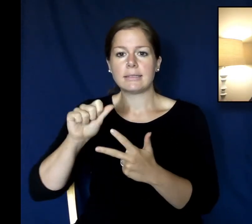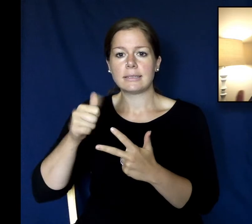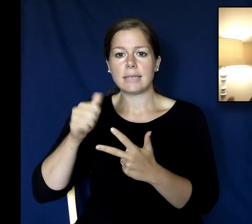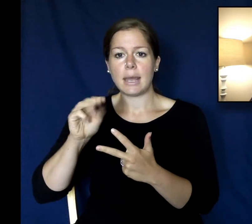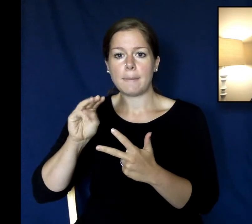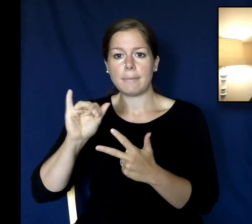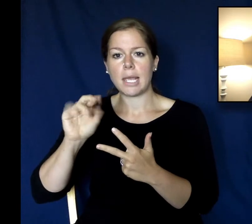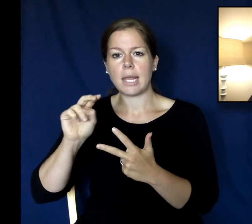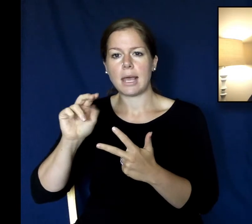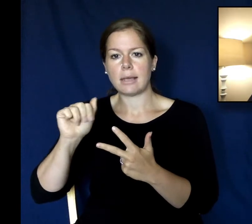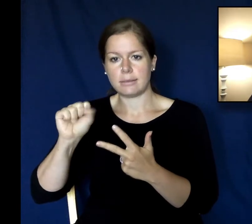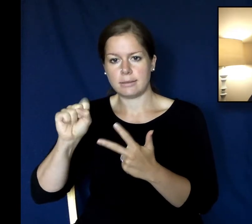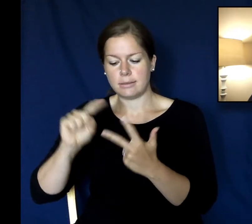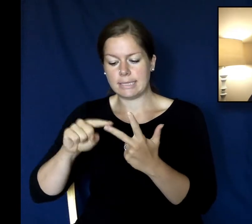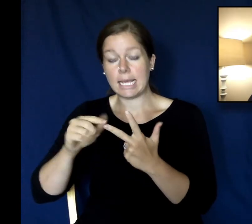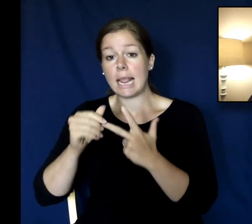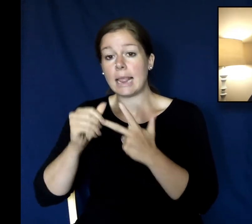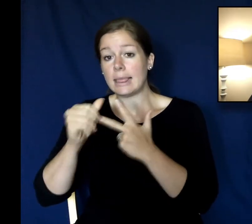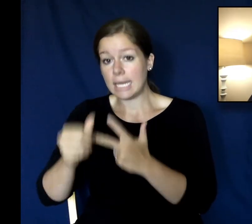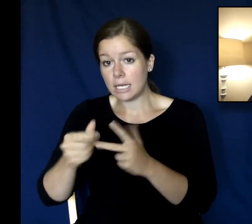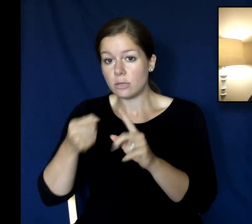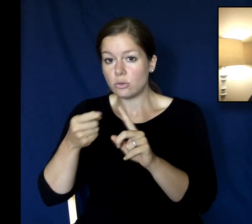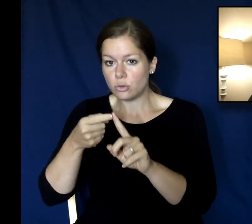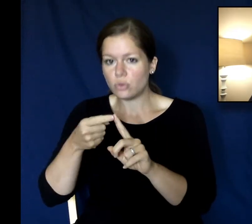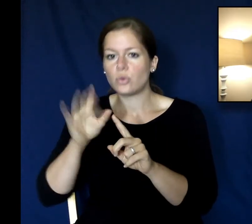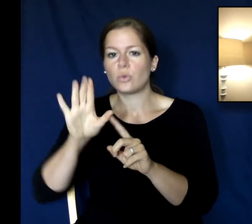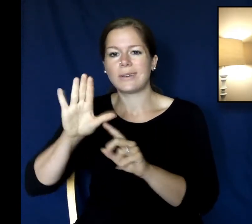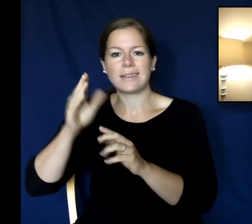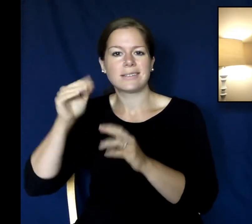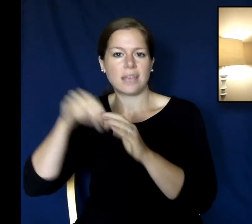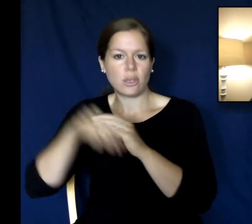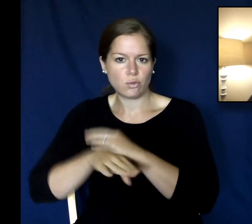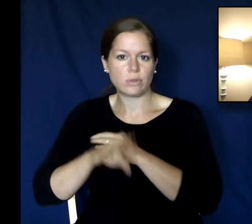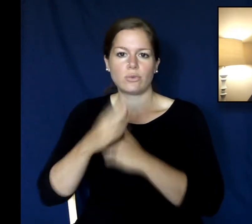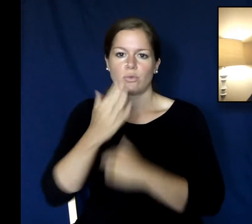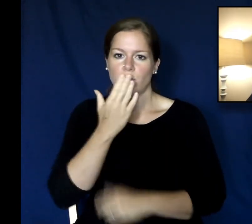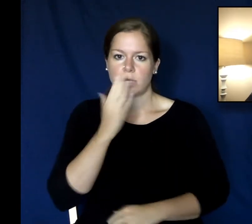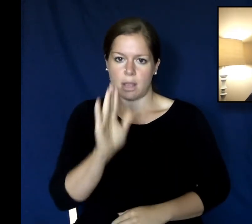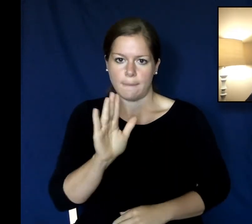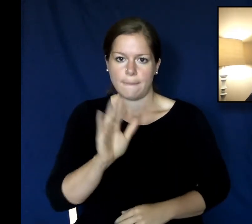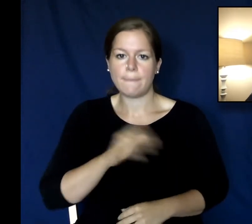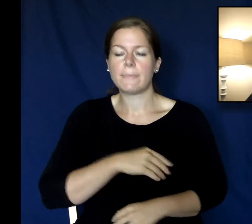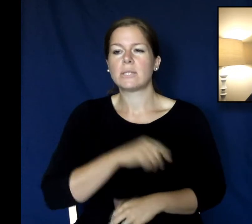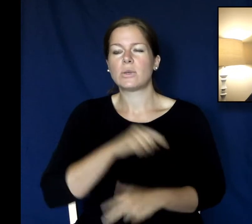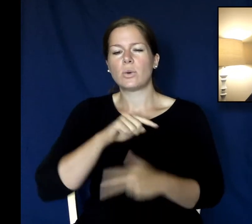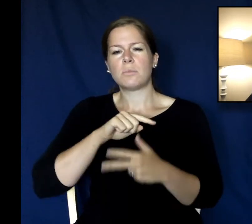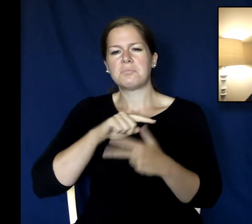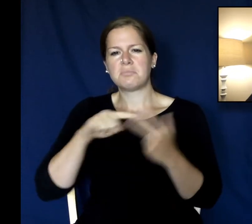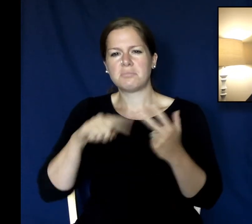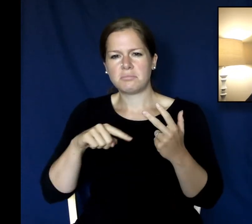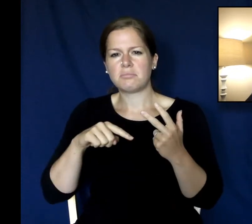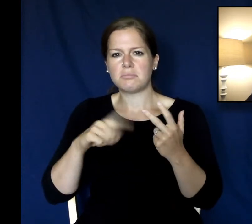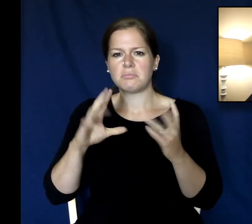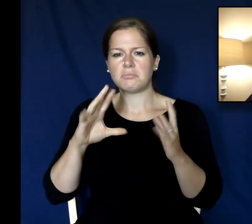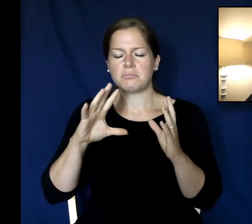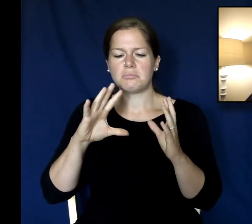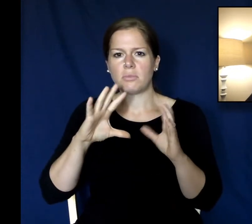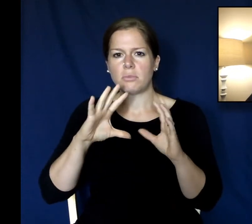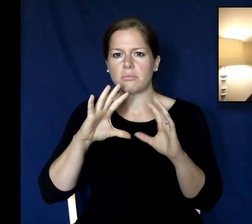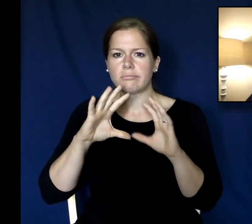right before the triumphal entry so we're kind of heading towards the end of Jesus's ministry here